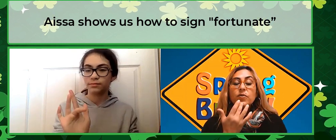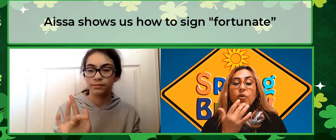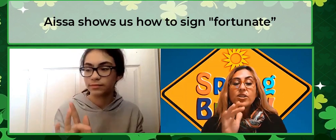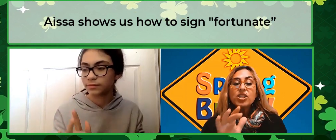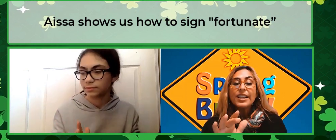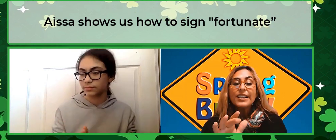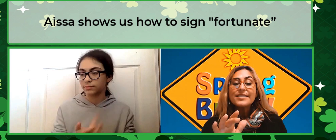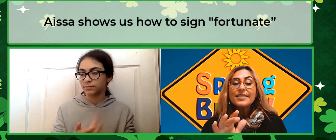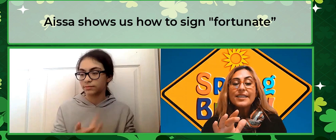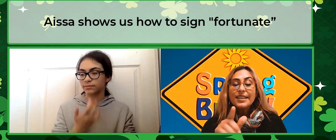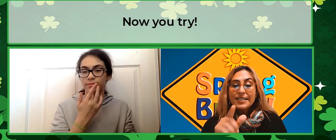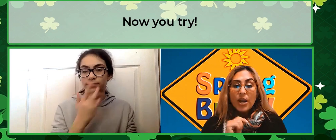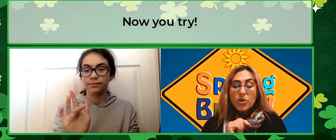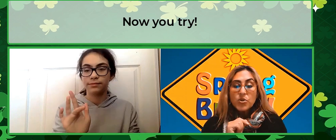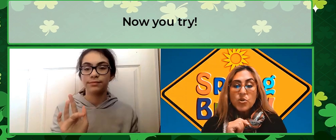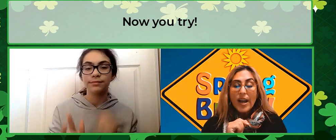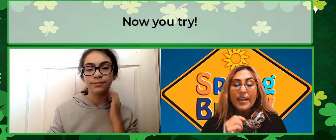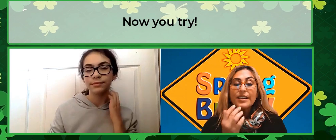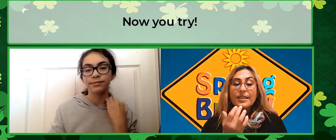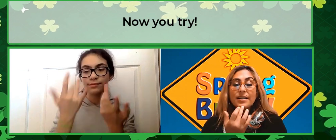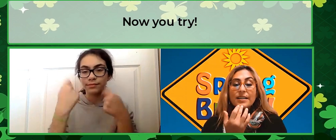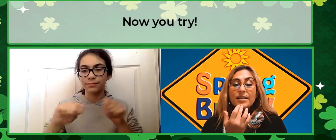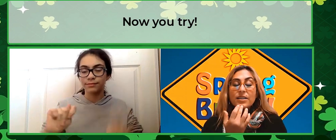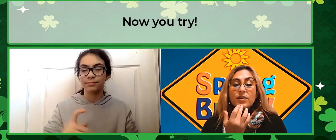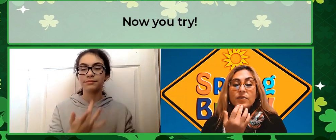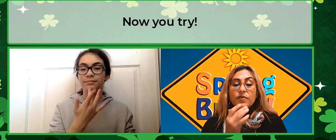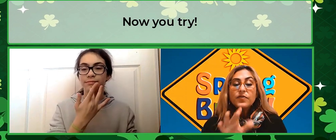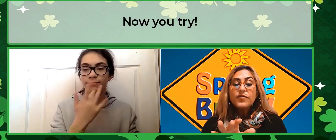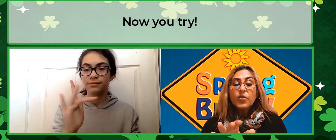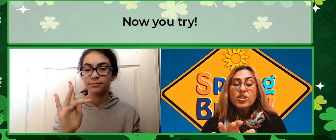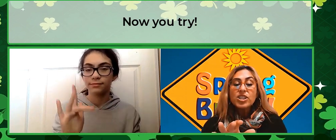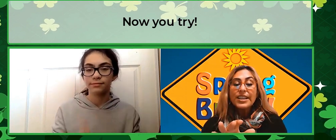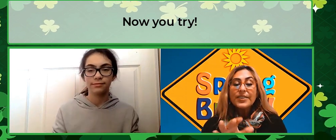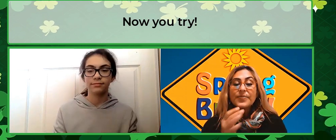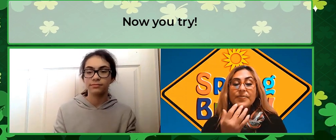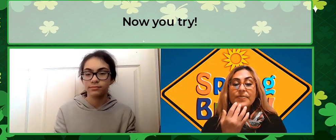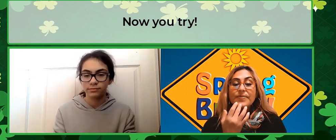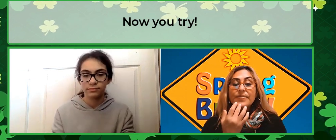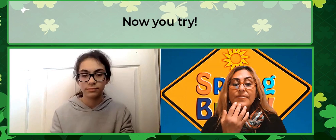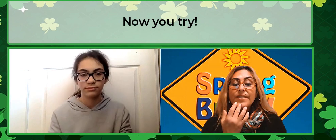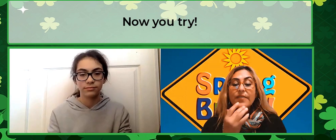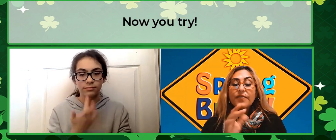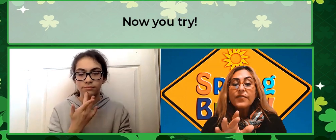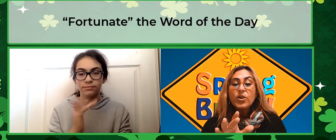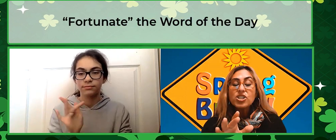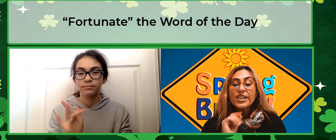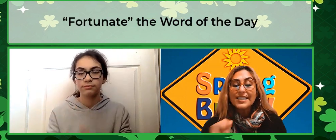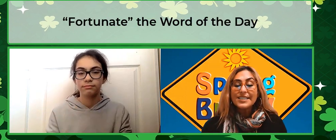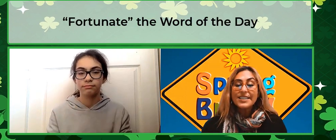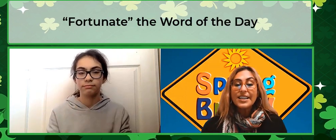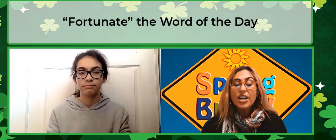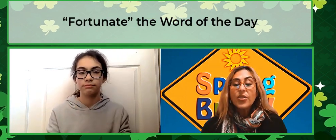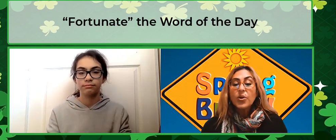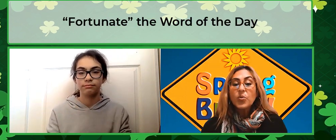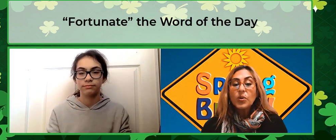Fortunate. Now you try. Fortunate. Fortunate.